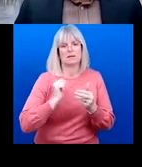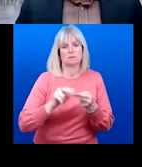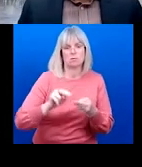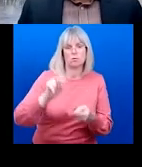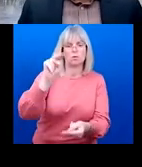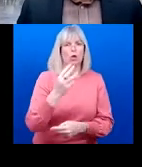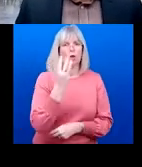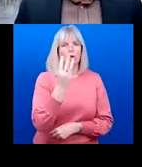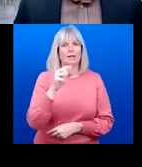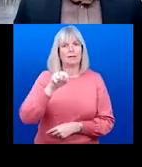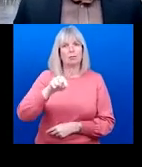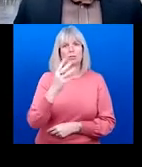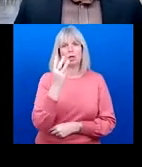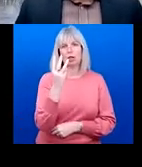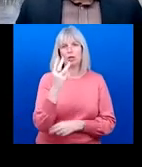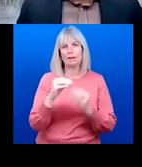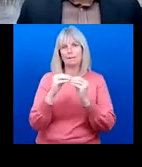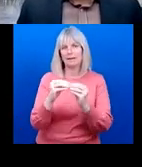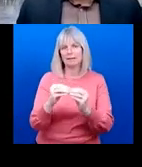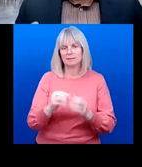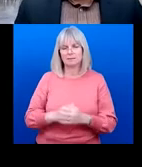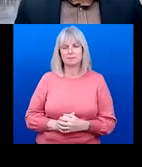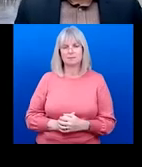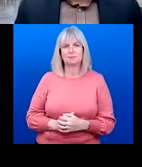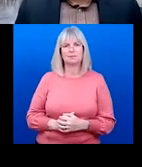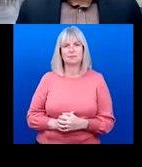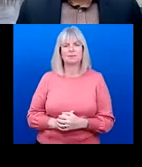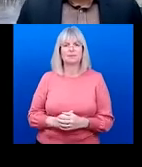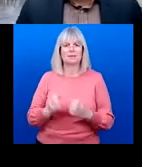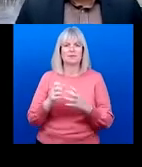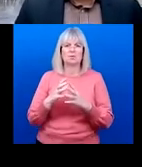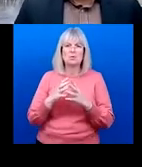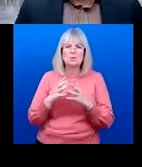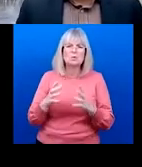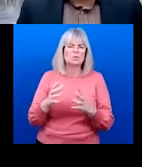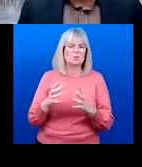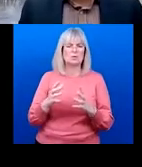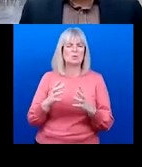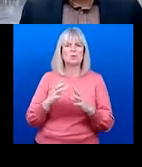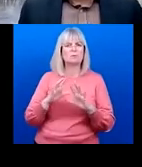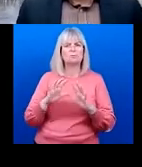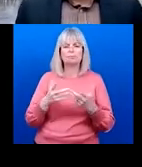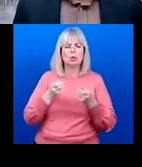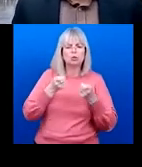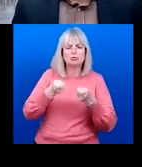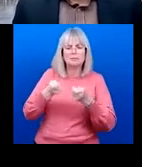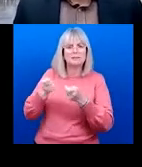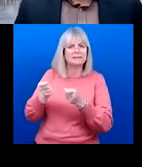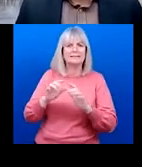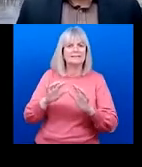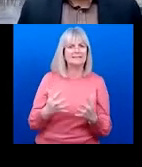Alakos is also a huge unmet need for treatment also as we've heard this morning it's very hard to believe in 2021.